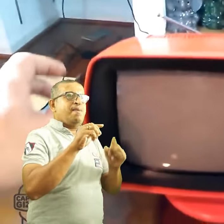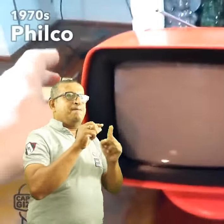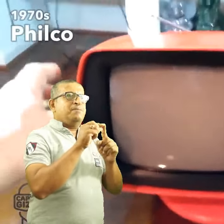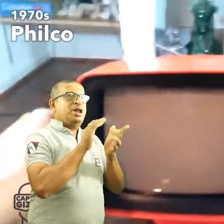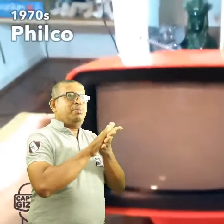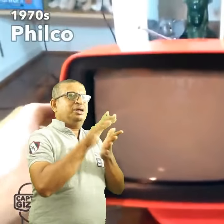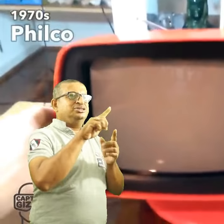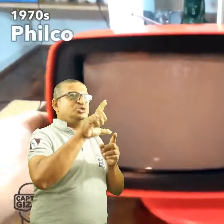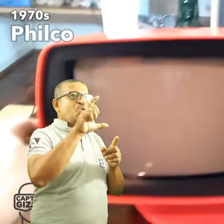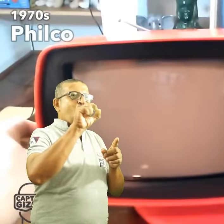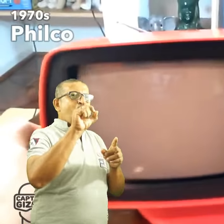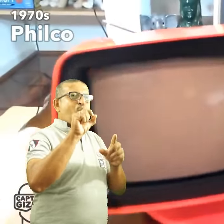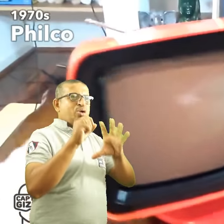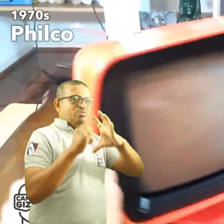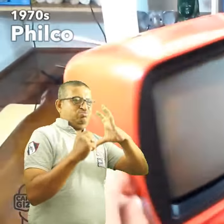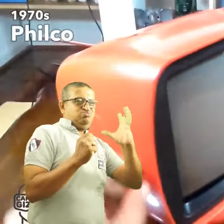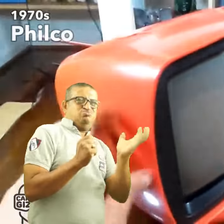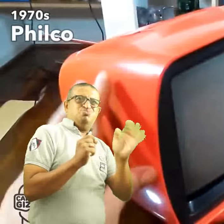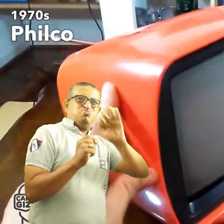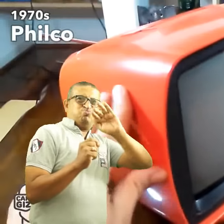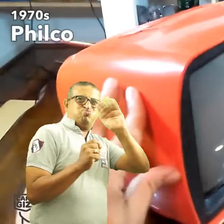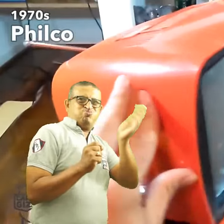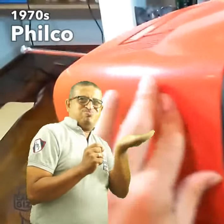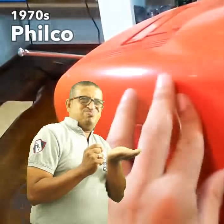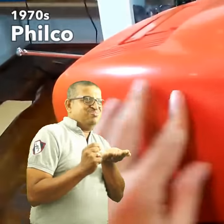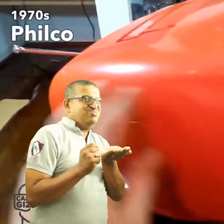The colorful TVs that looked more like toys.